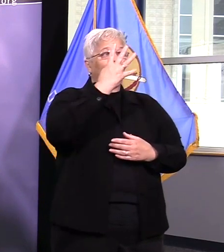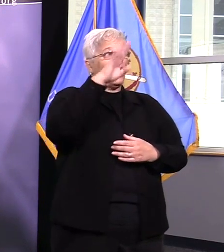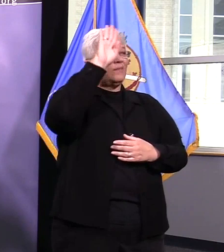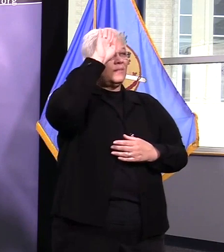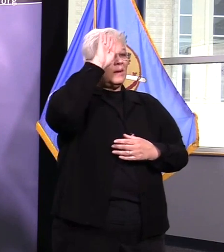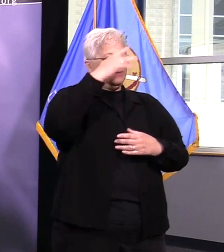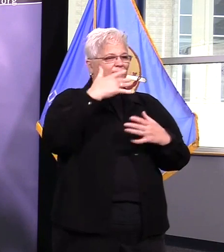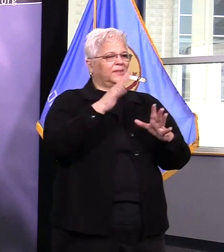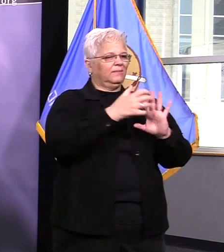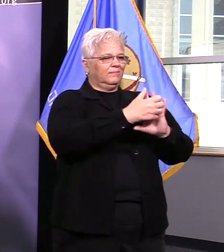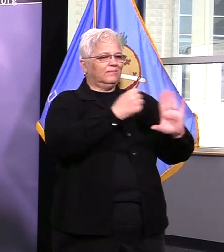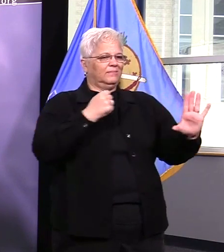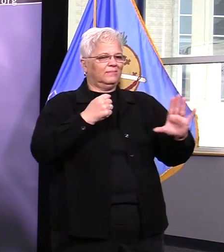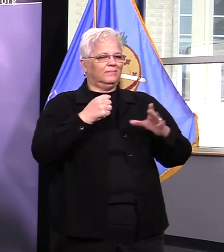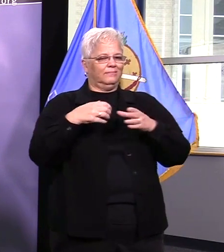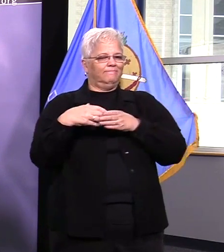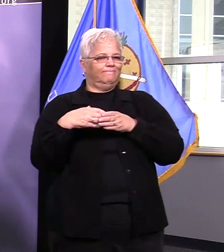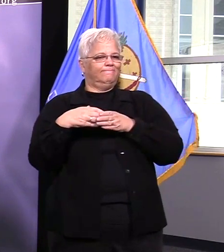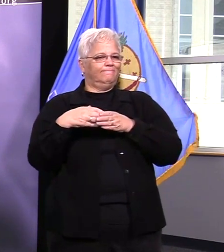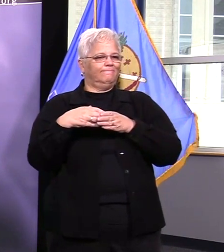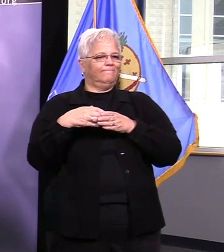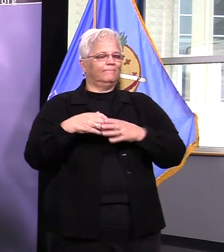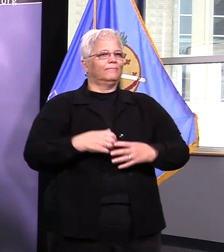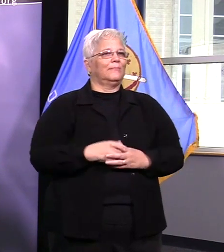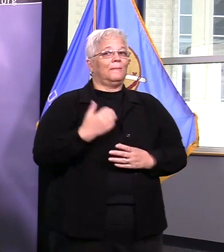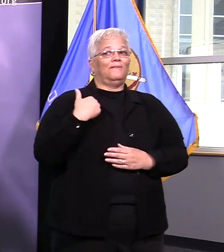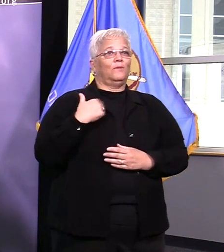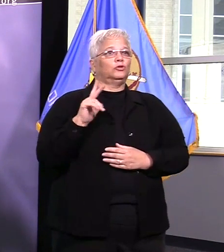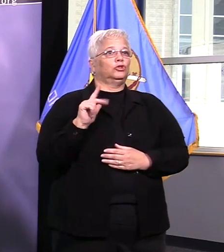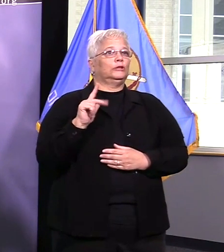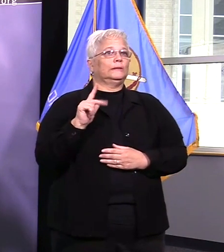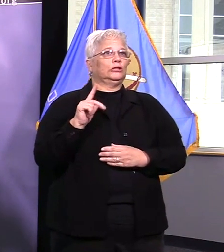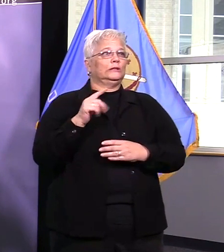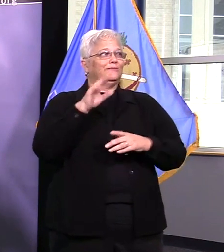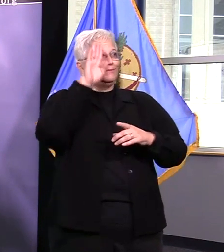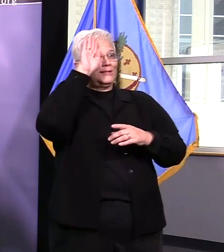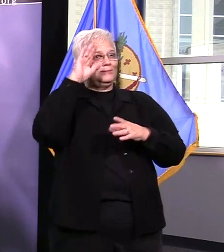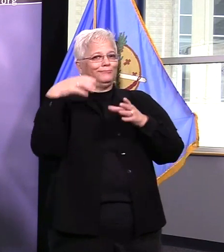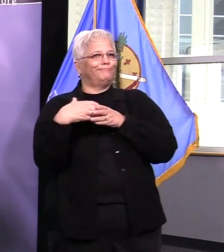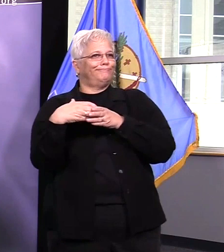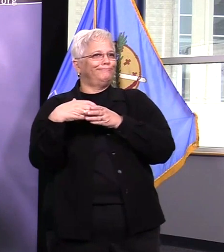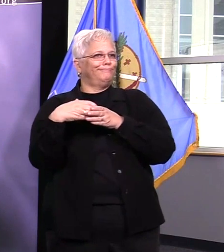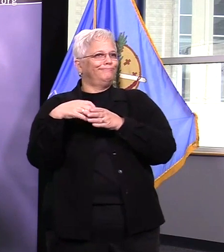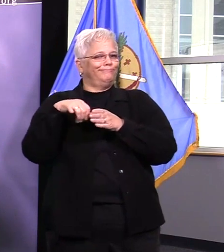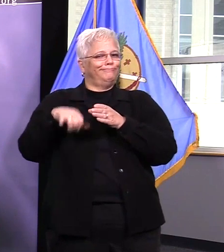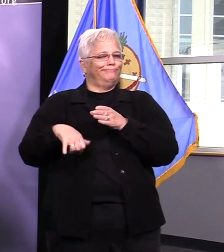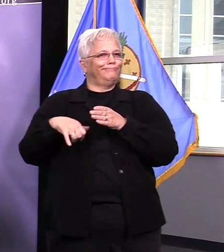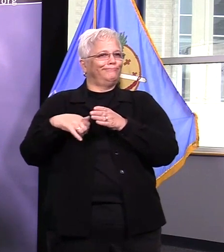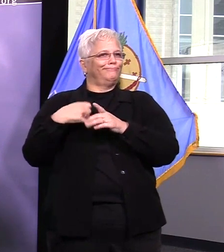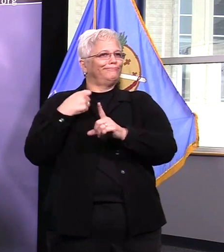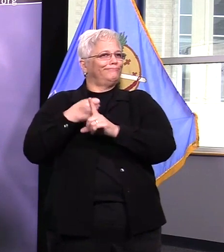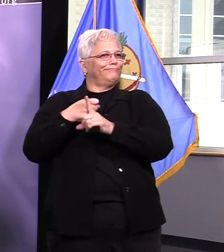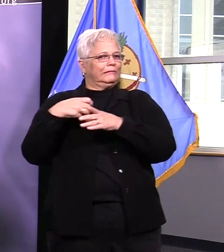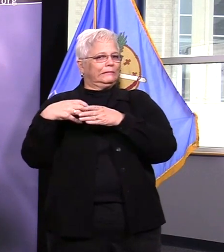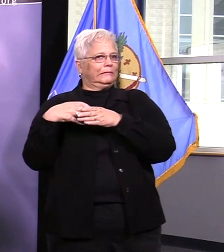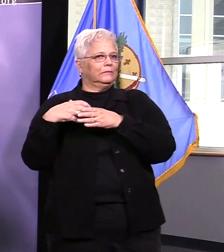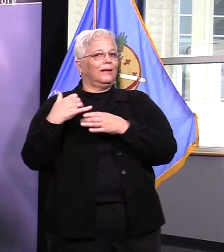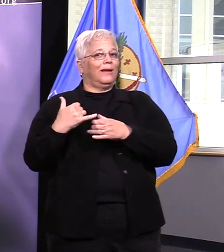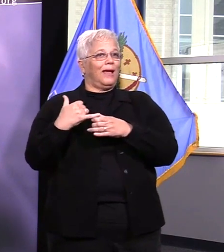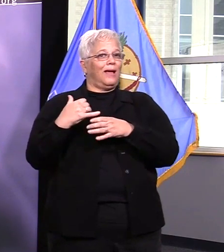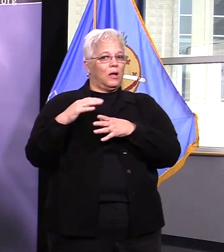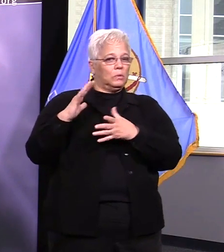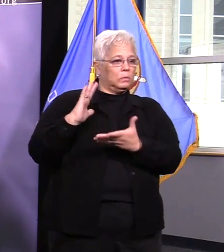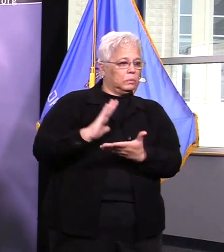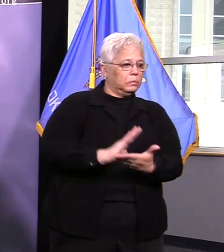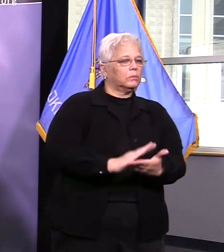every evening and then we have someone come by and and fog the stations every day and then we also clean the equipment to ensure that we're we're